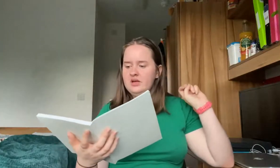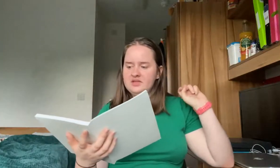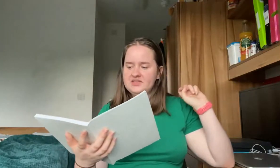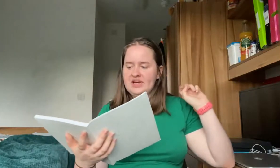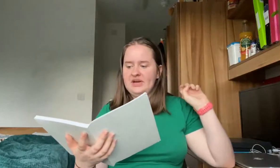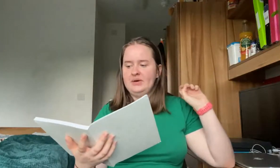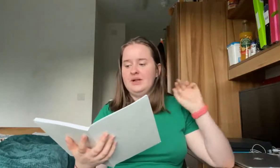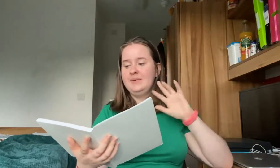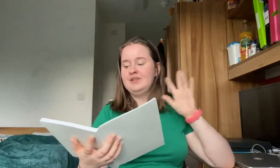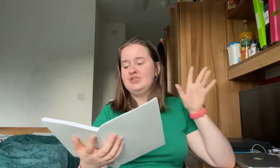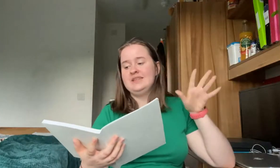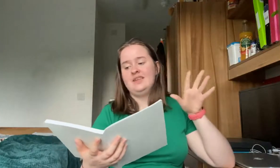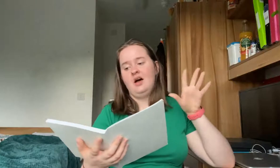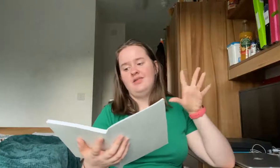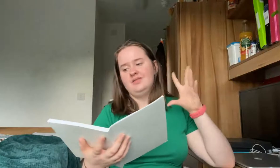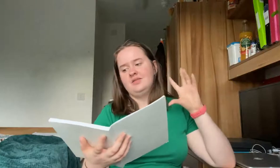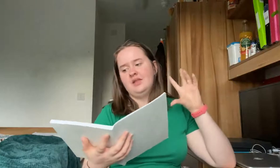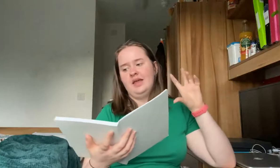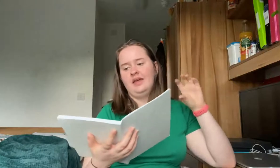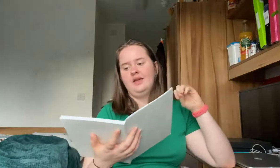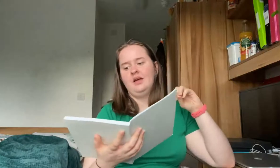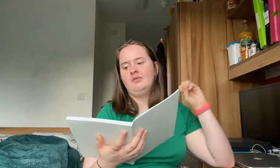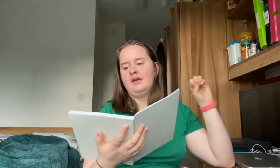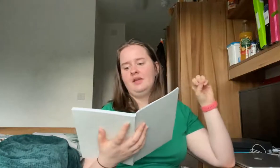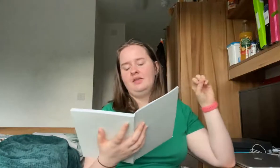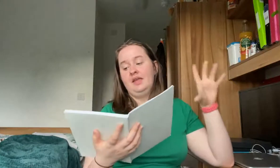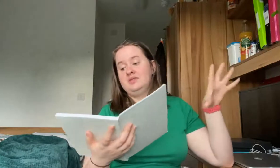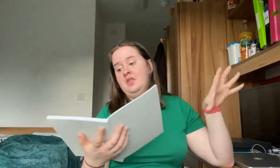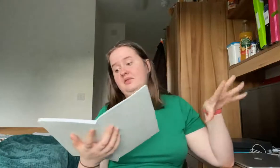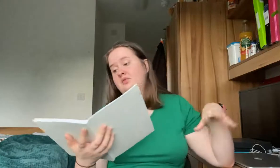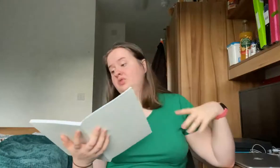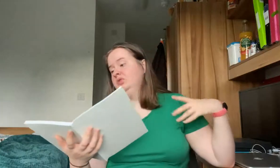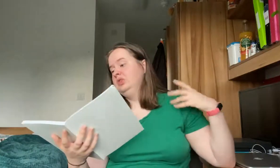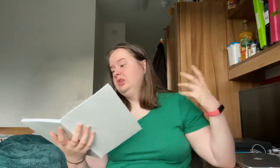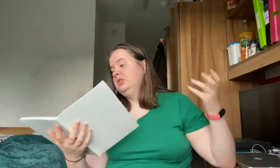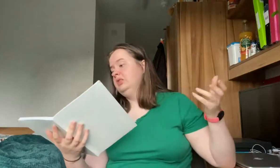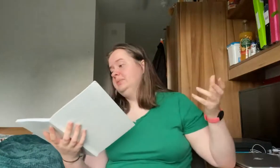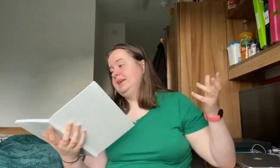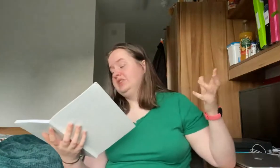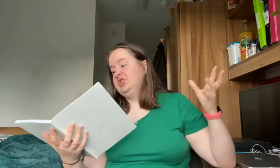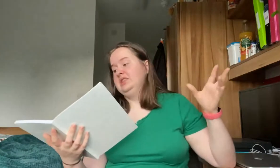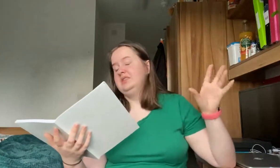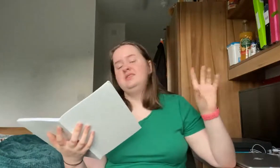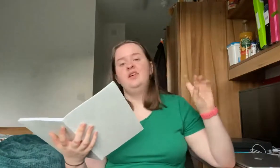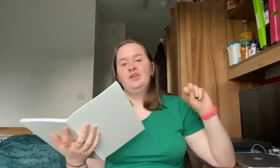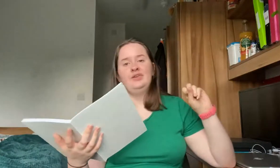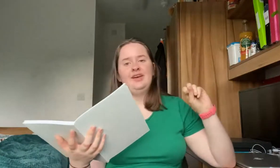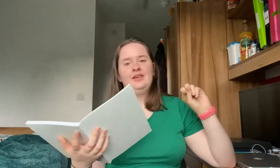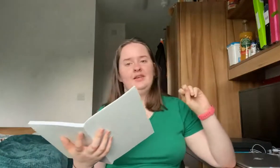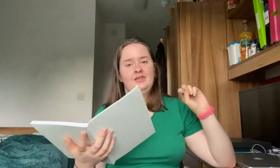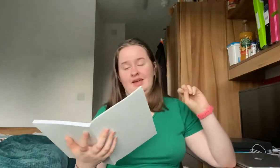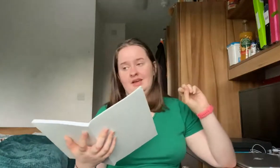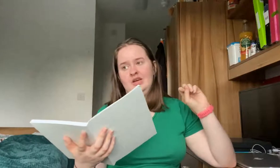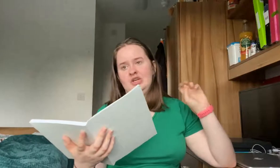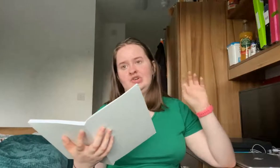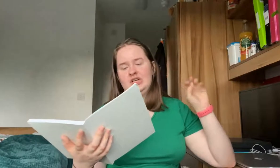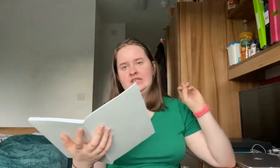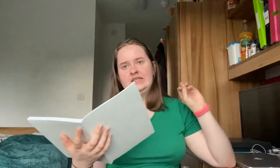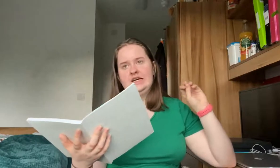so club entries aren't like a regular thing so therefore the pink jeans aren't a regular thing granted I